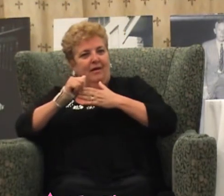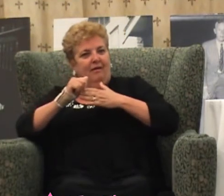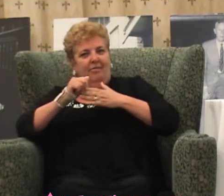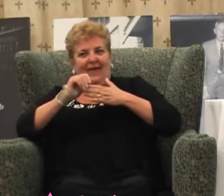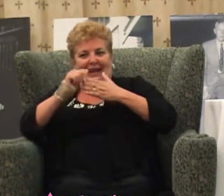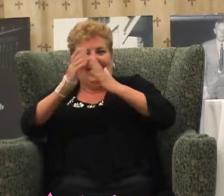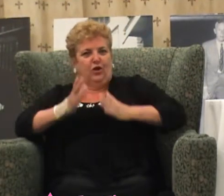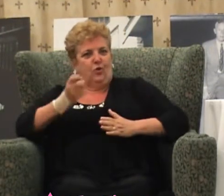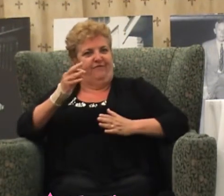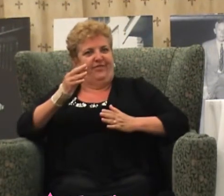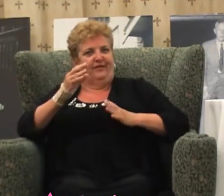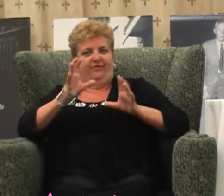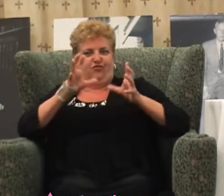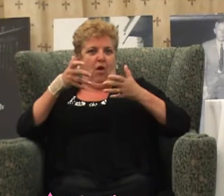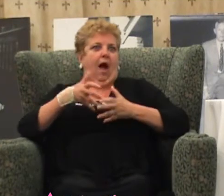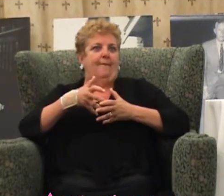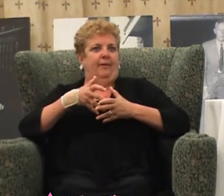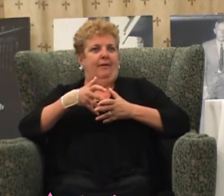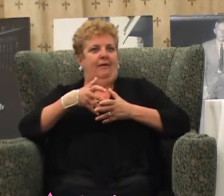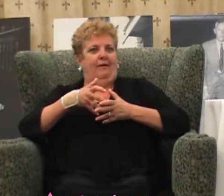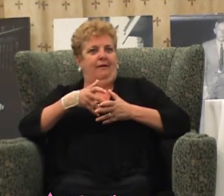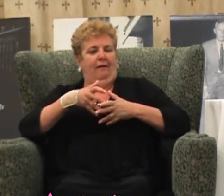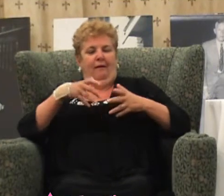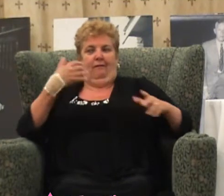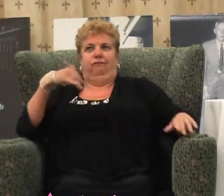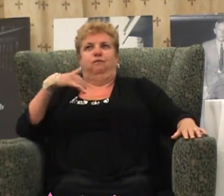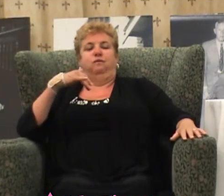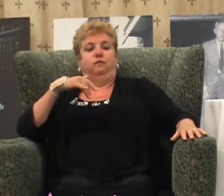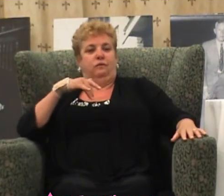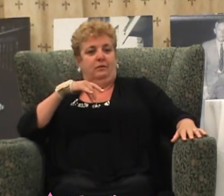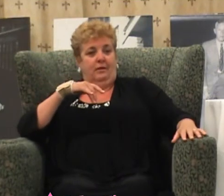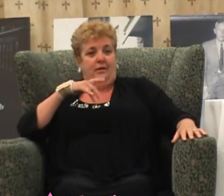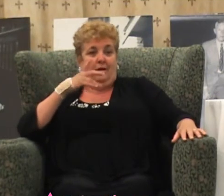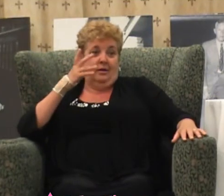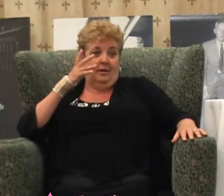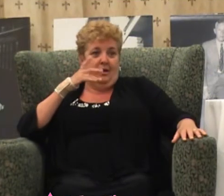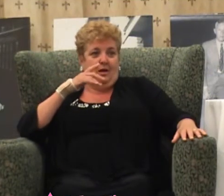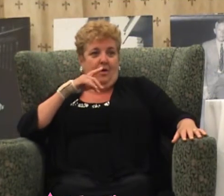you know. It's like, yeah, well, it a stretch, but I could do it, you know.